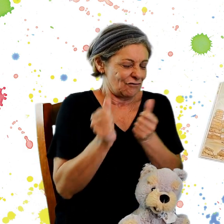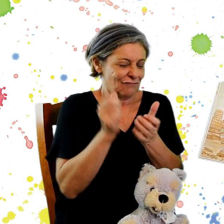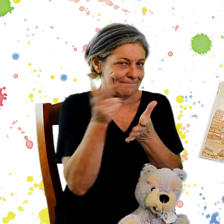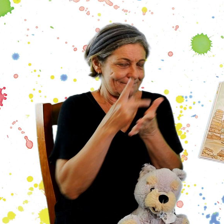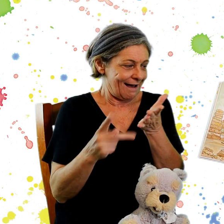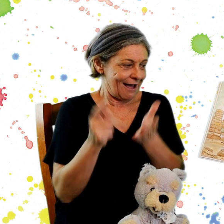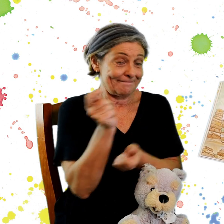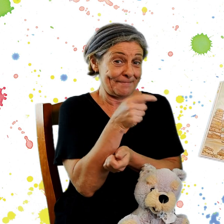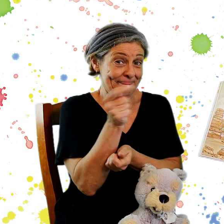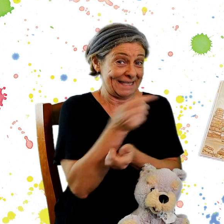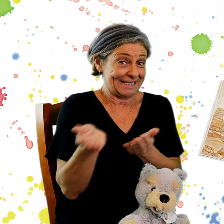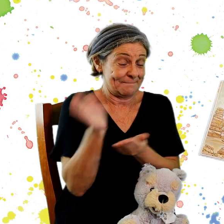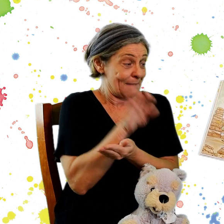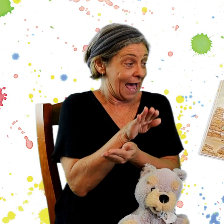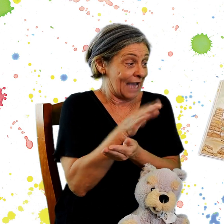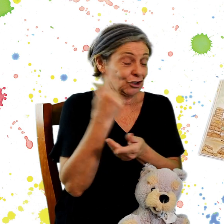about a monster mud puddle.